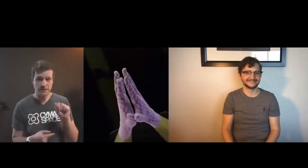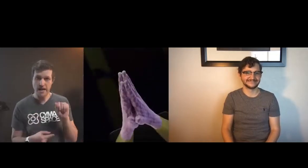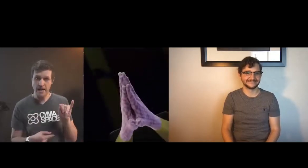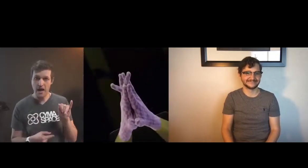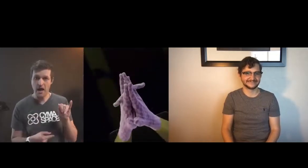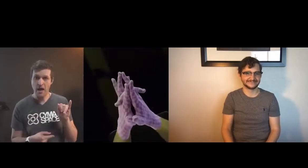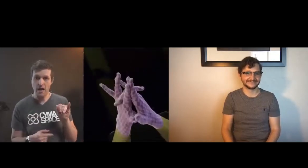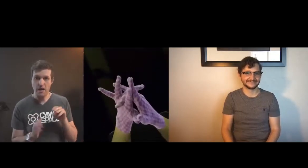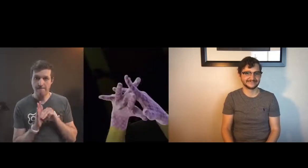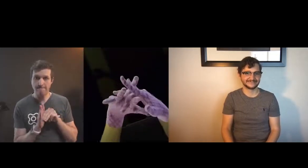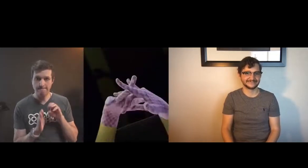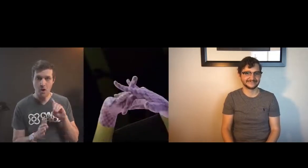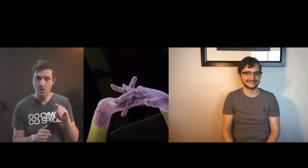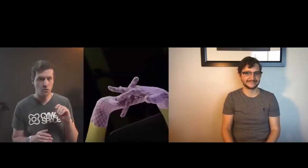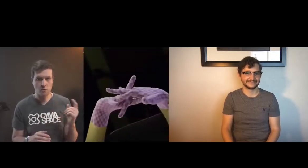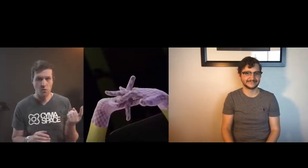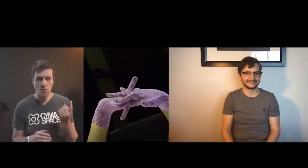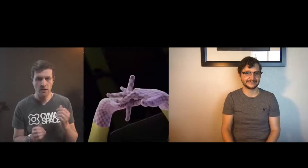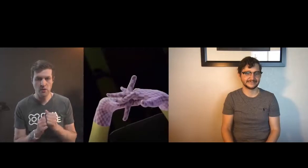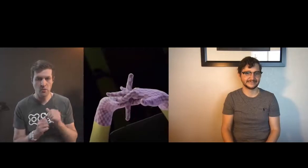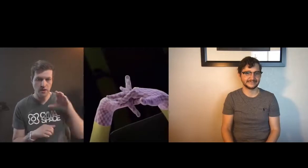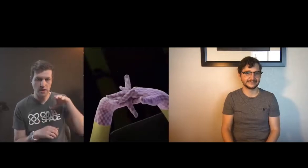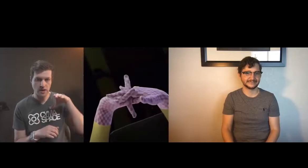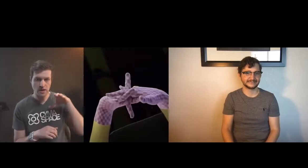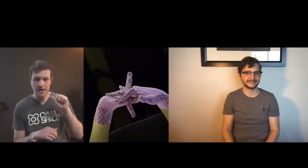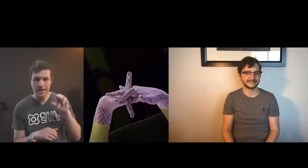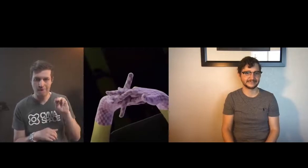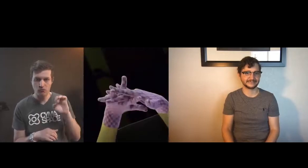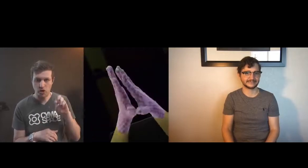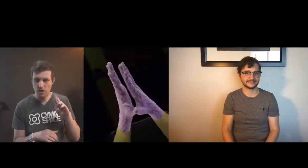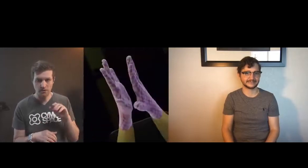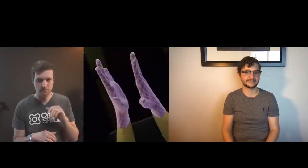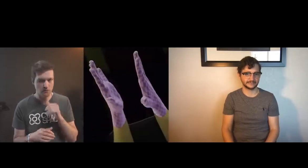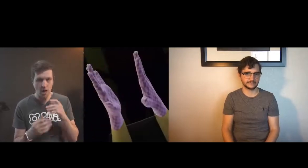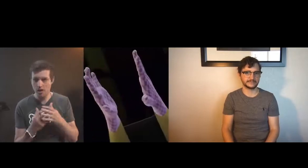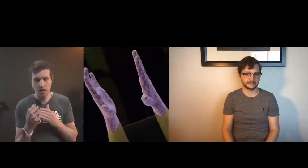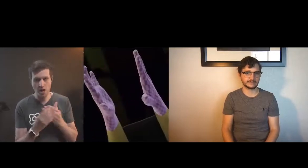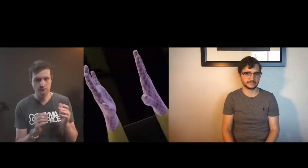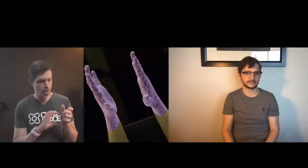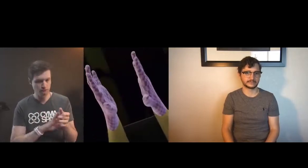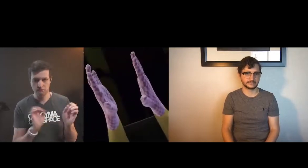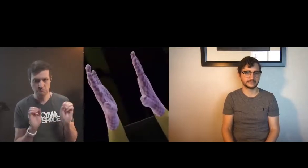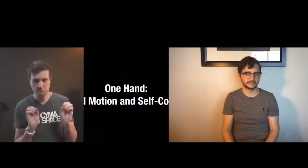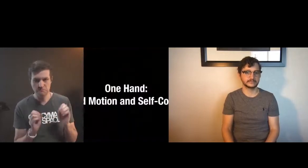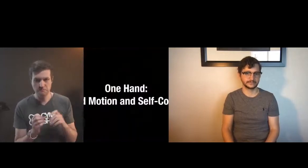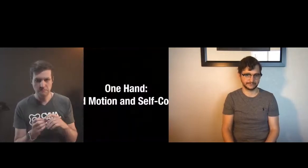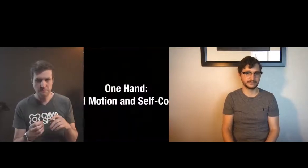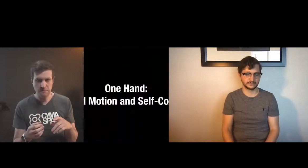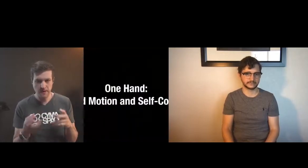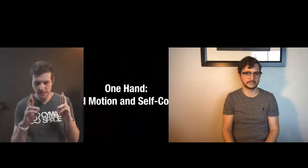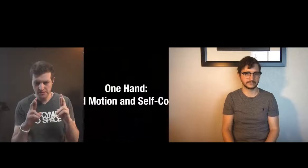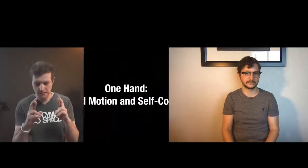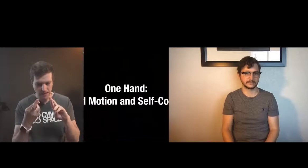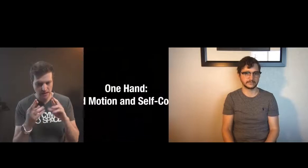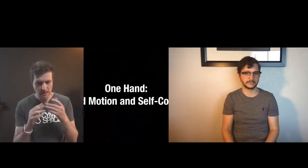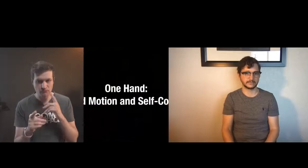so this is an example of an ai model and it's it's only